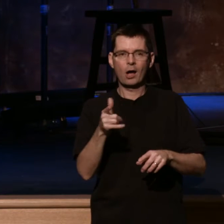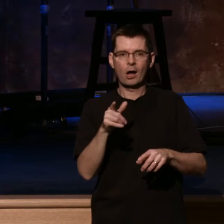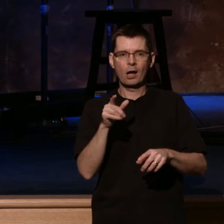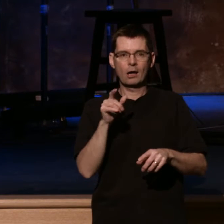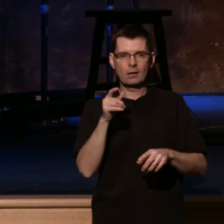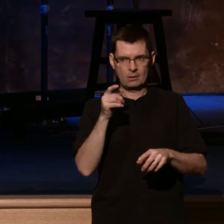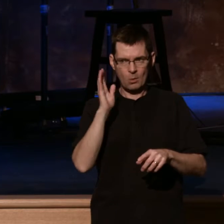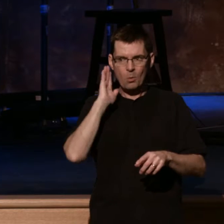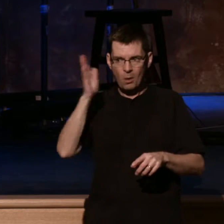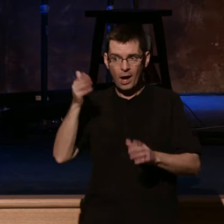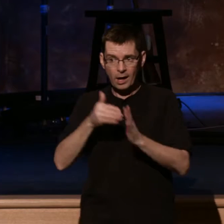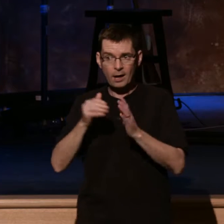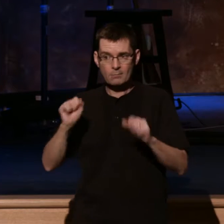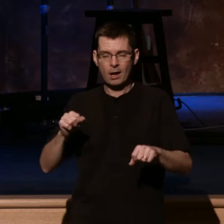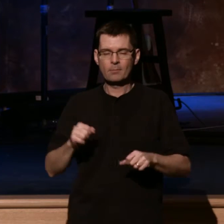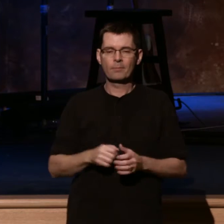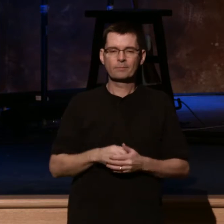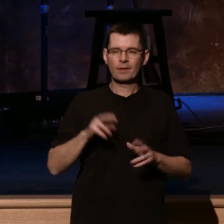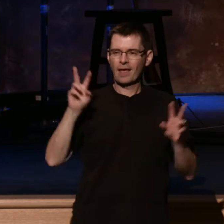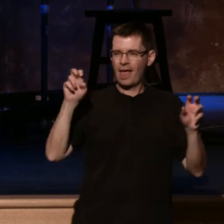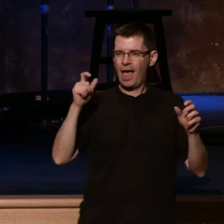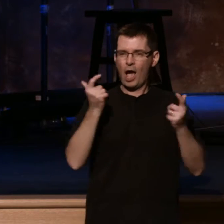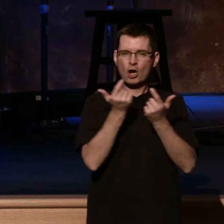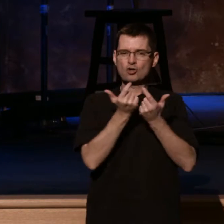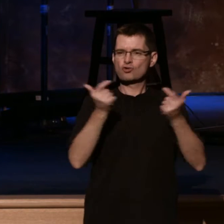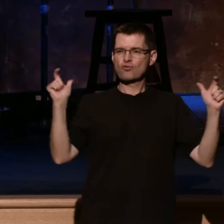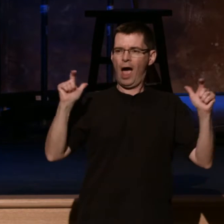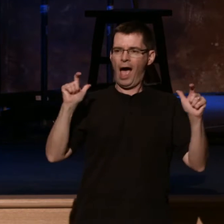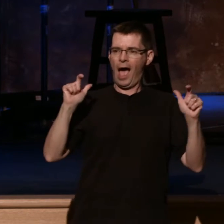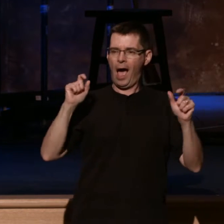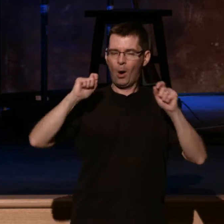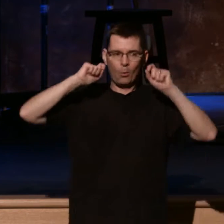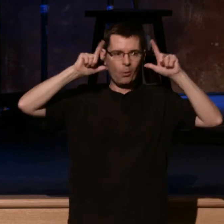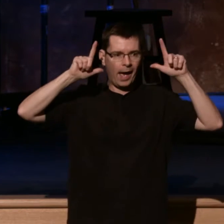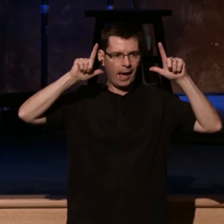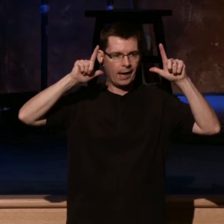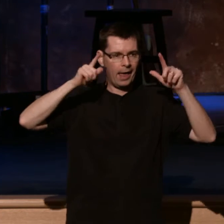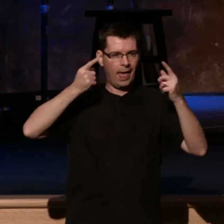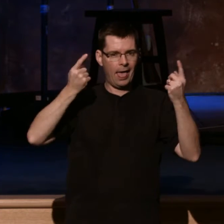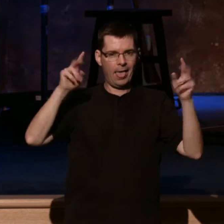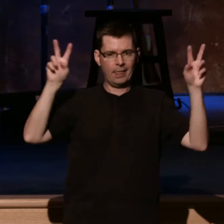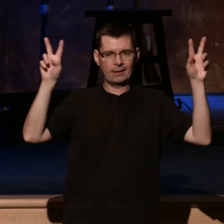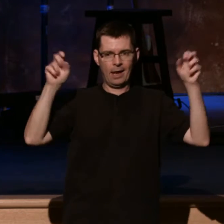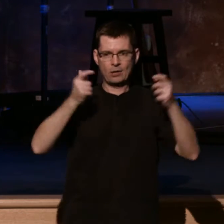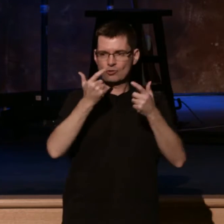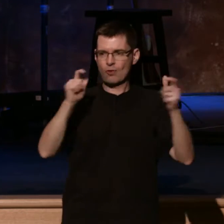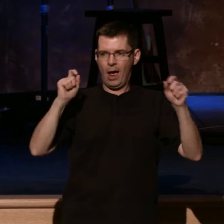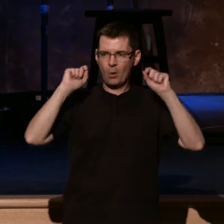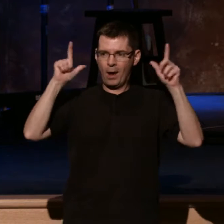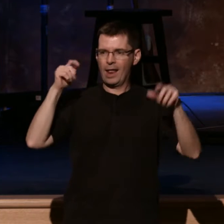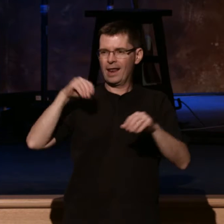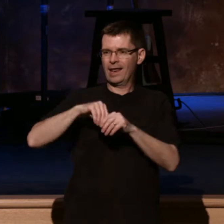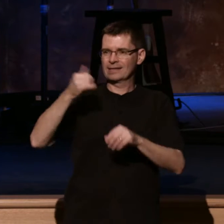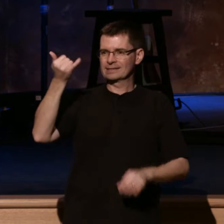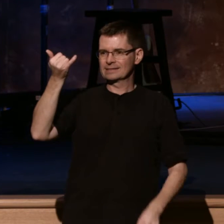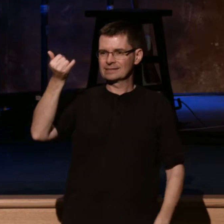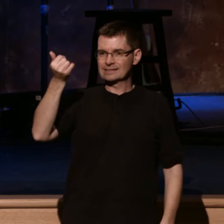the First Great Awakening. Again, it occurred south of the border, but it affected many of the nations of the world in the 1730s and 40s.